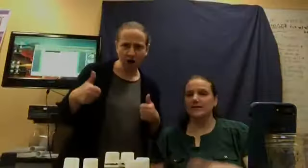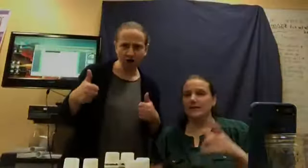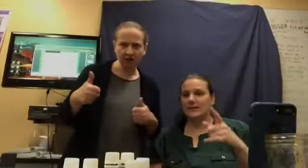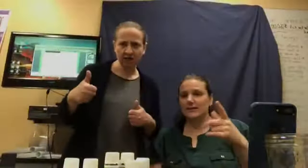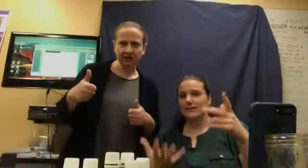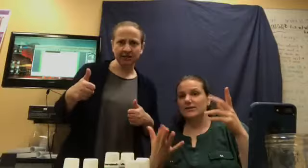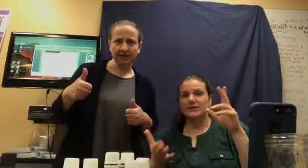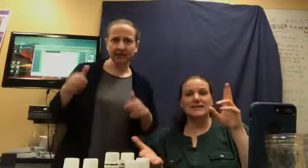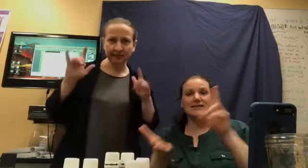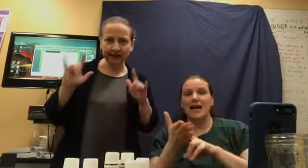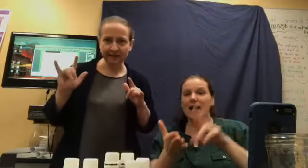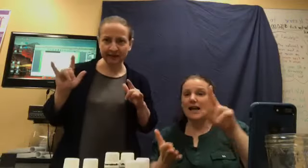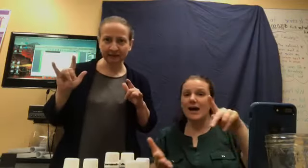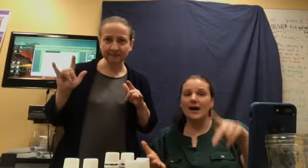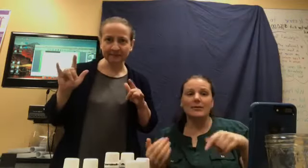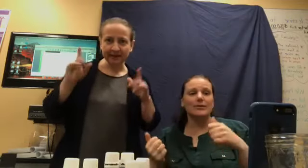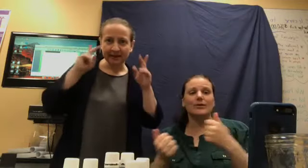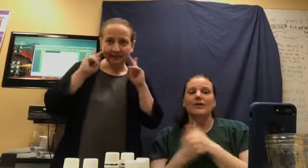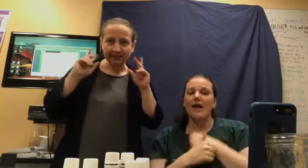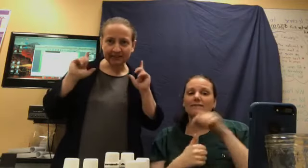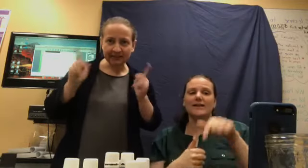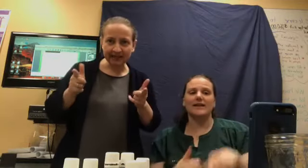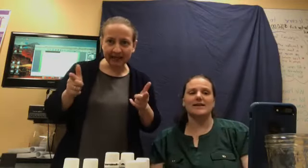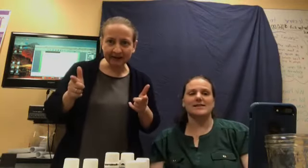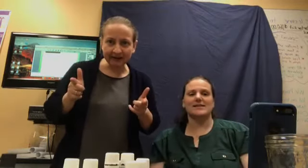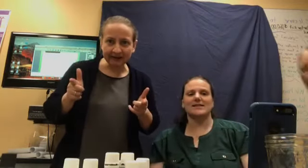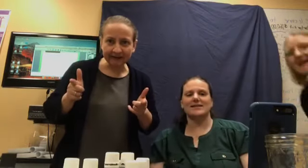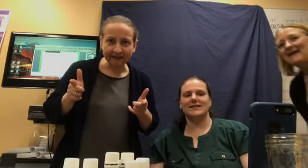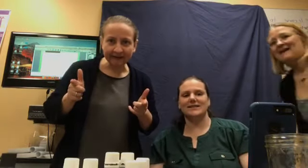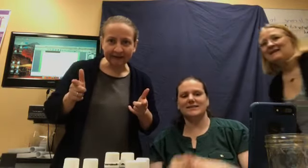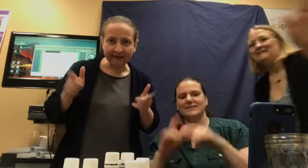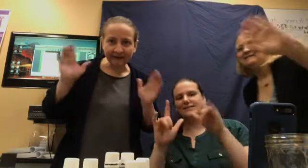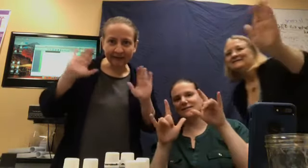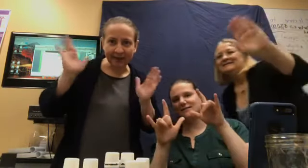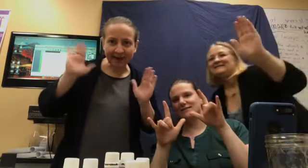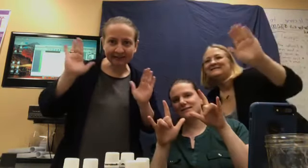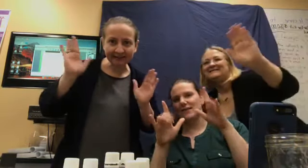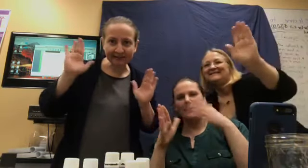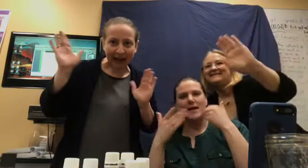all good. Sign up. You will love this. later. You're the best. Bye.